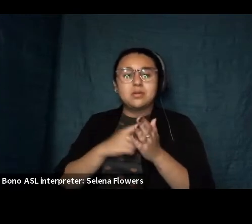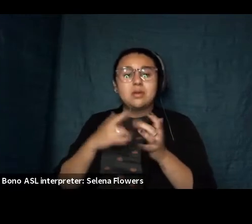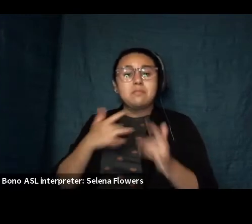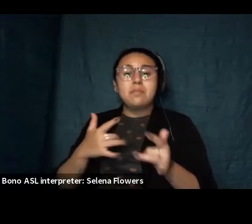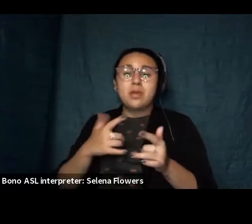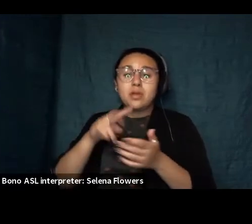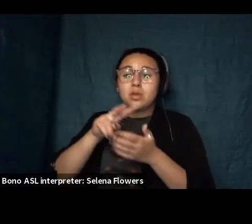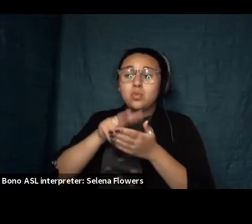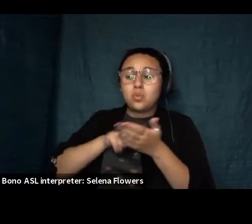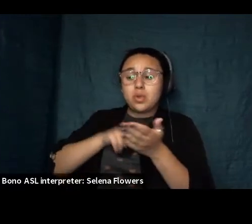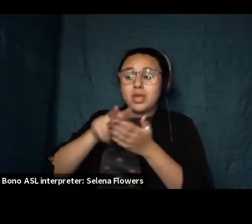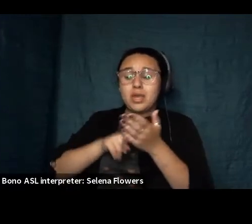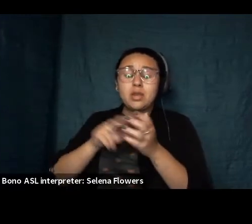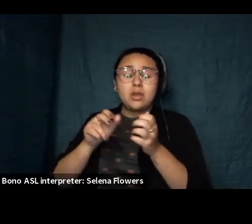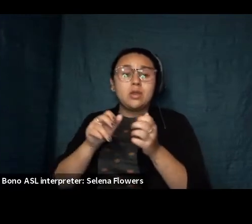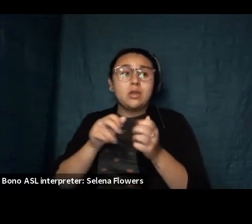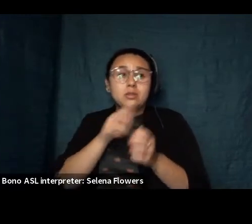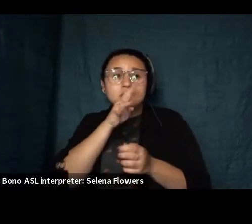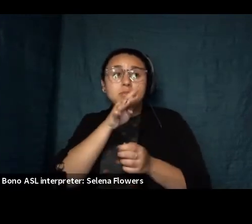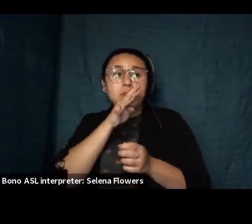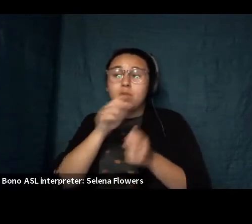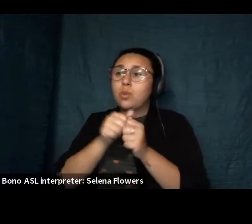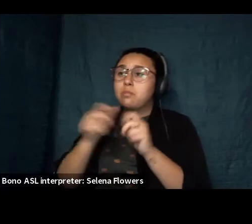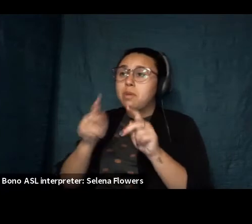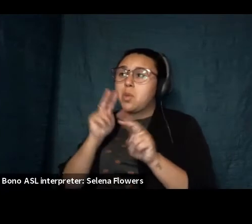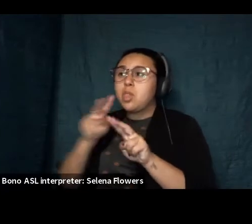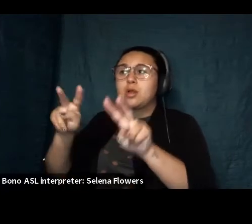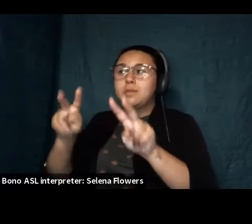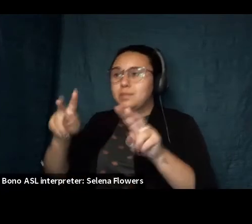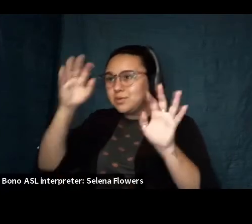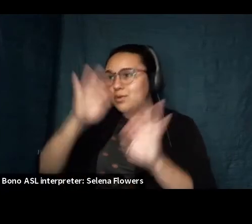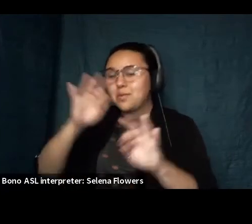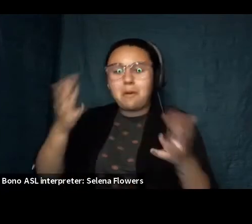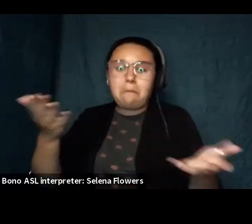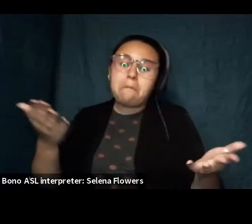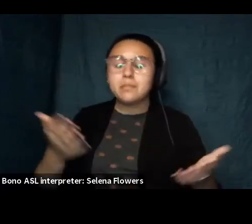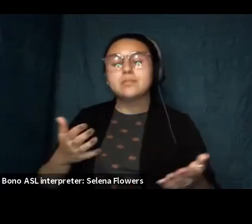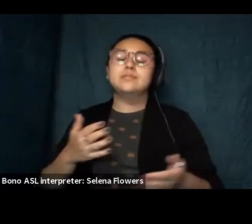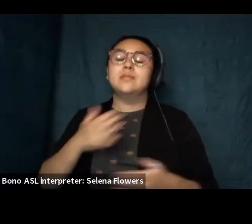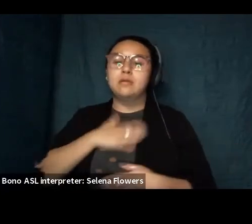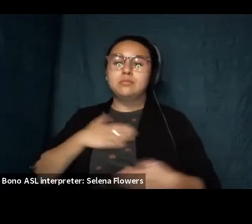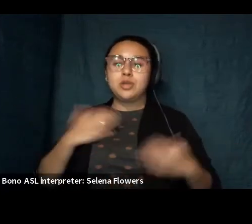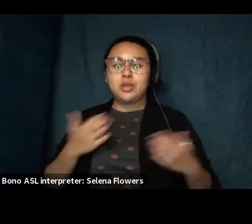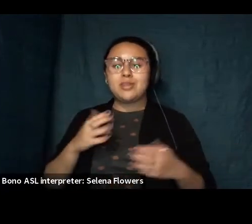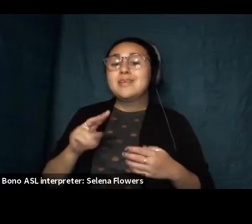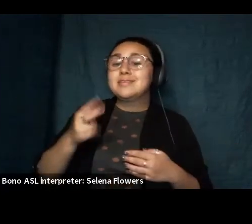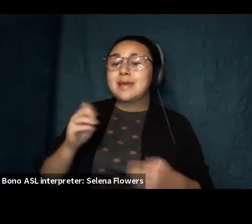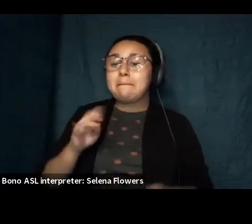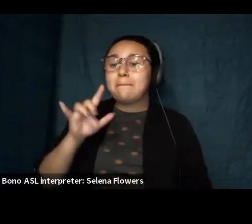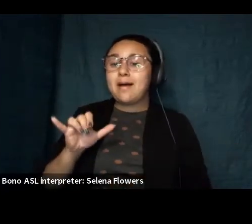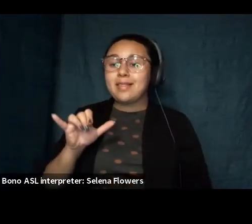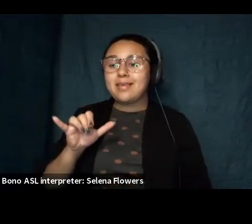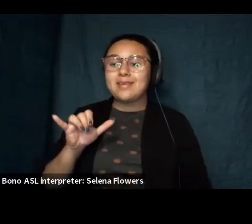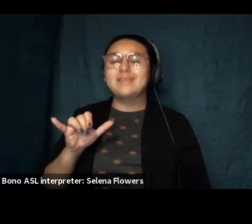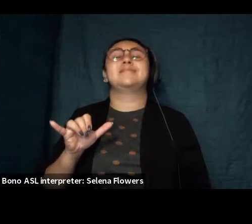of writers you admire uh but don't know and so it's it's a real pleasure to be here and to be the second molly i'm very happy to play second fiddle to